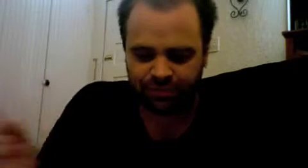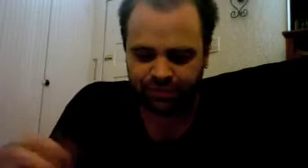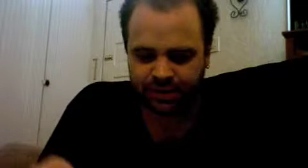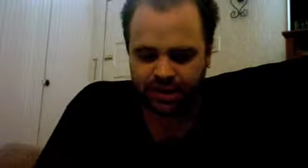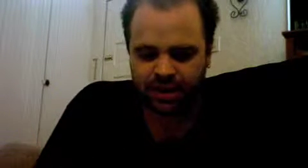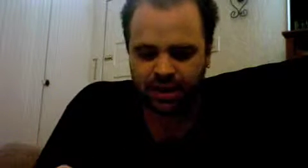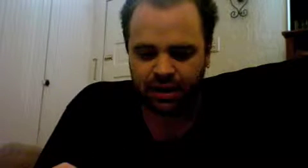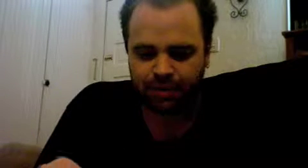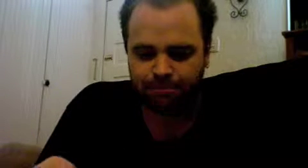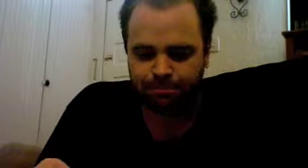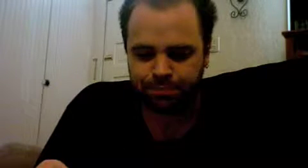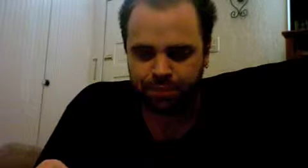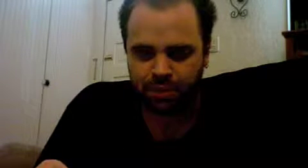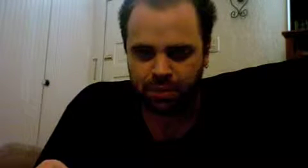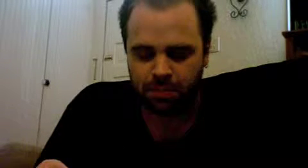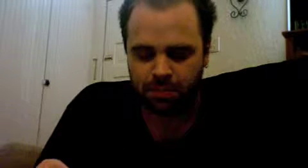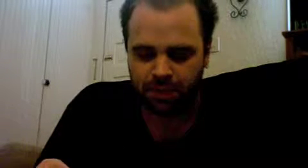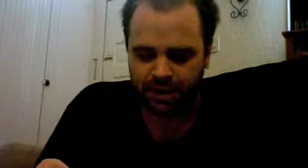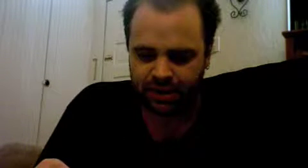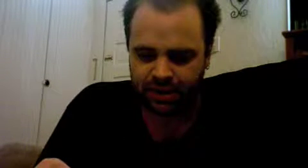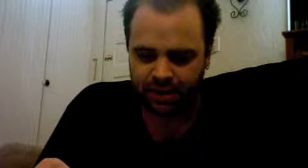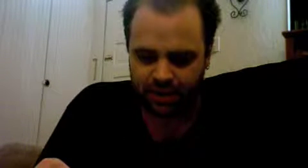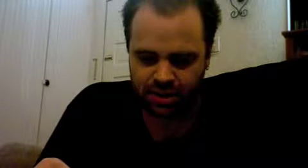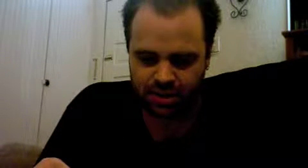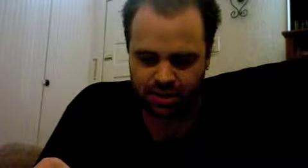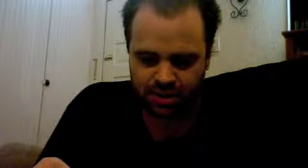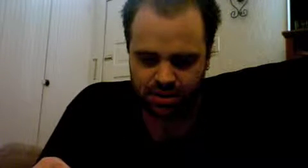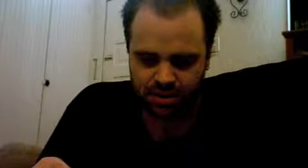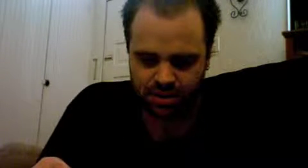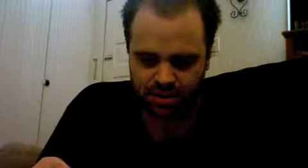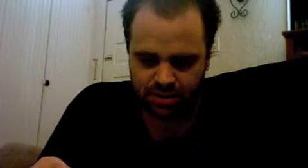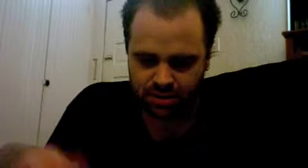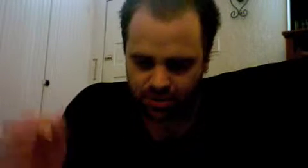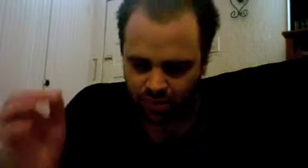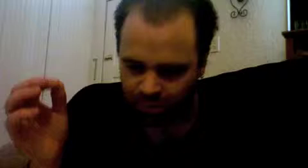but or